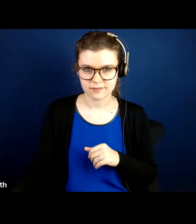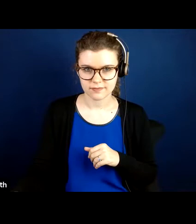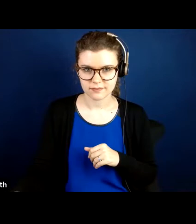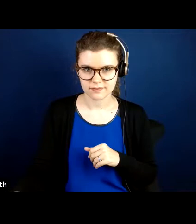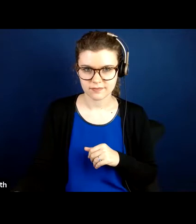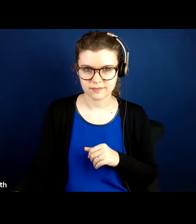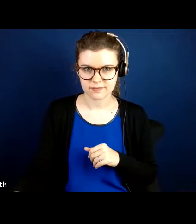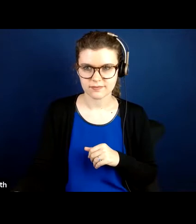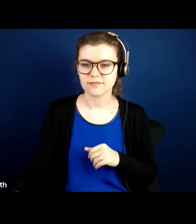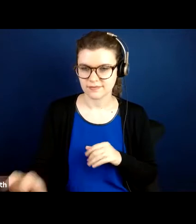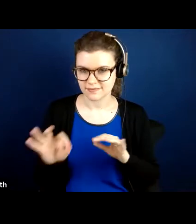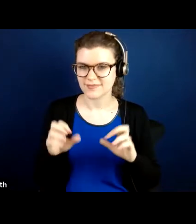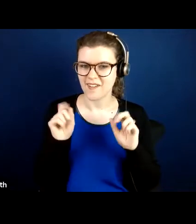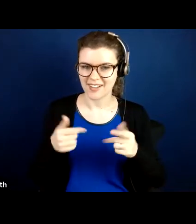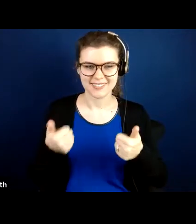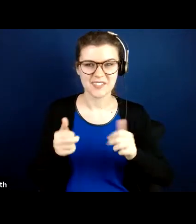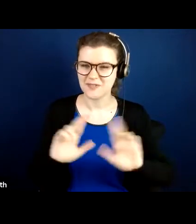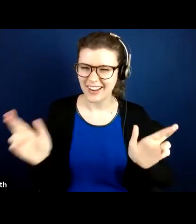Okay. Here we go.